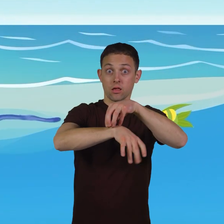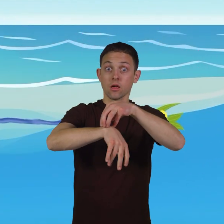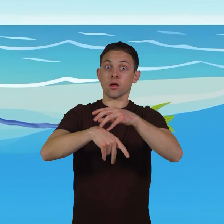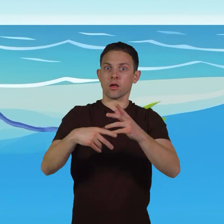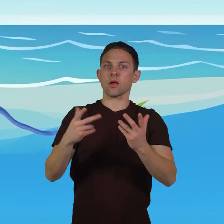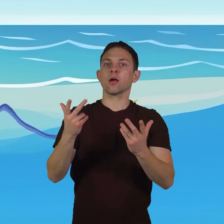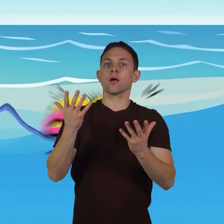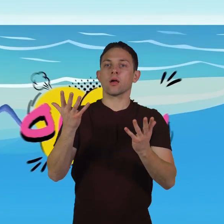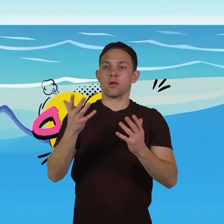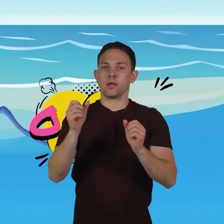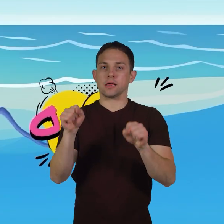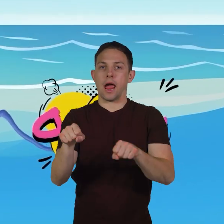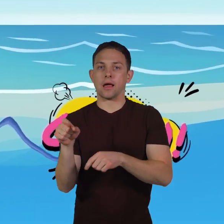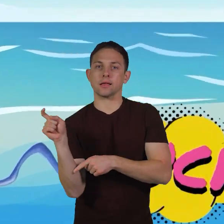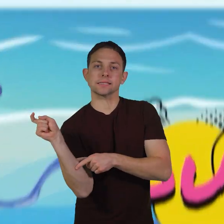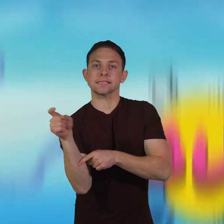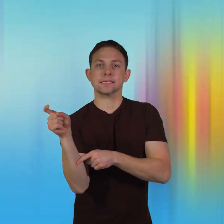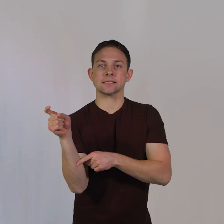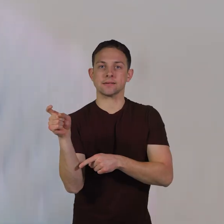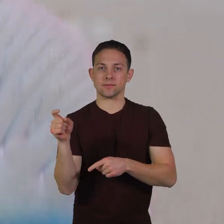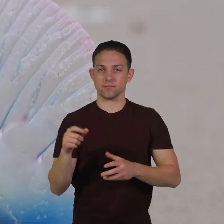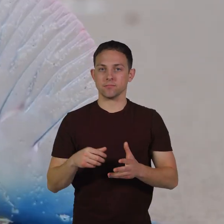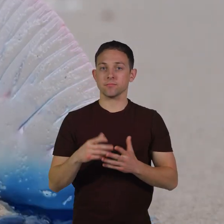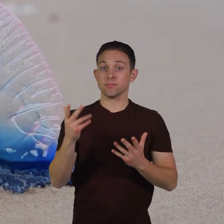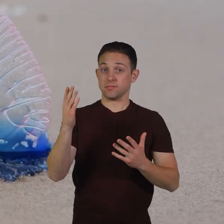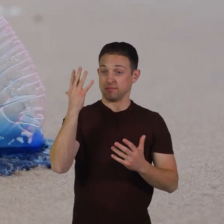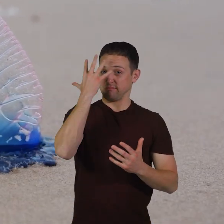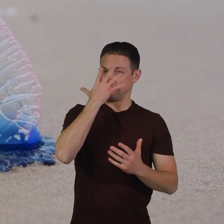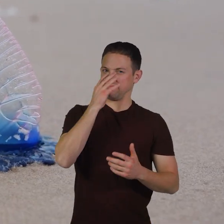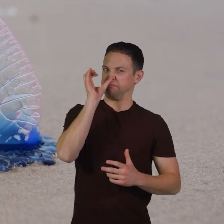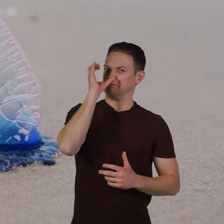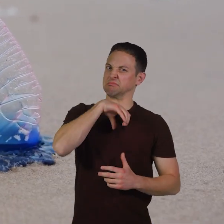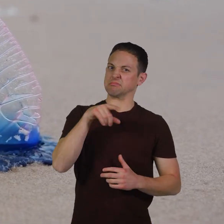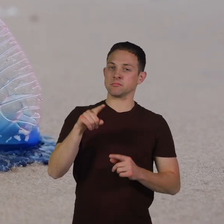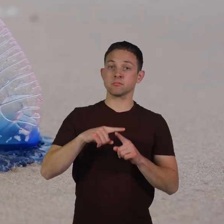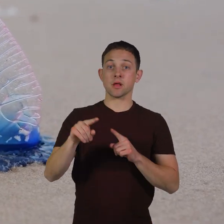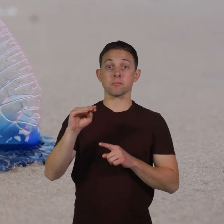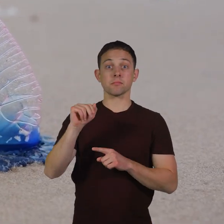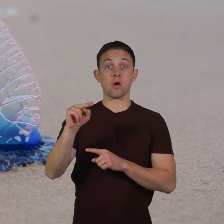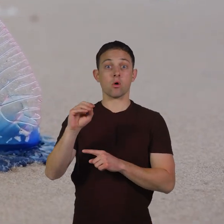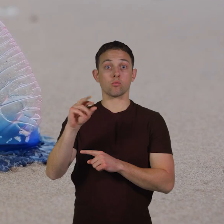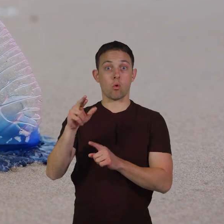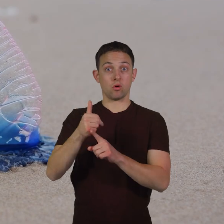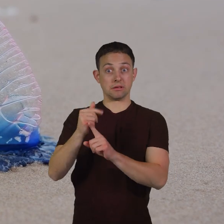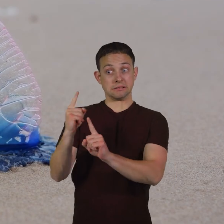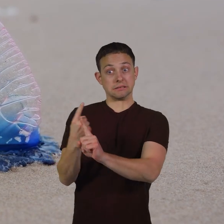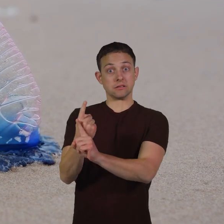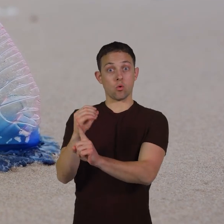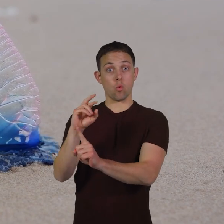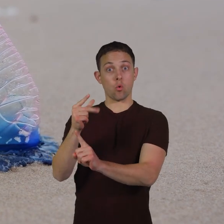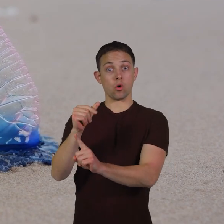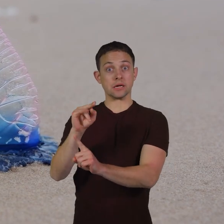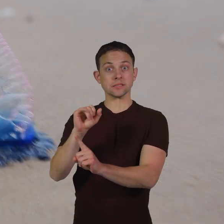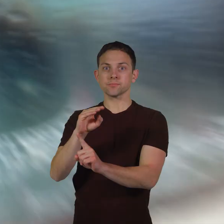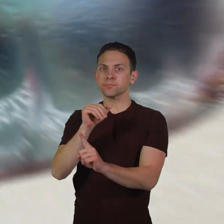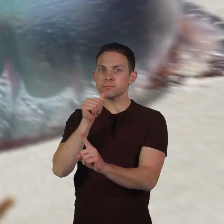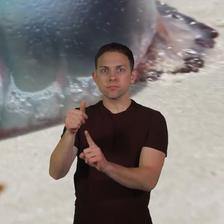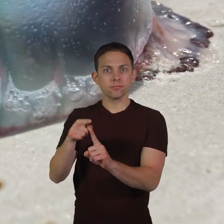manowar its stinging ability. Despite its appearance, a manowar is not a single organism. It's